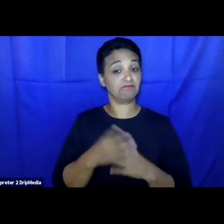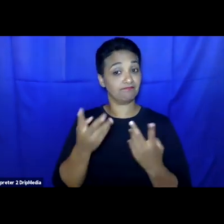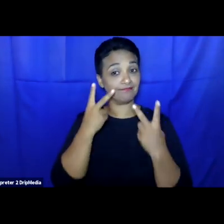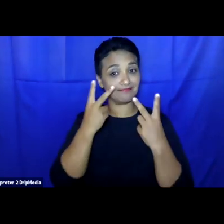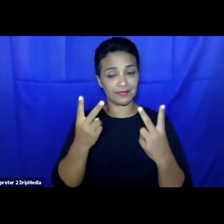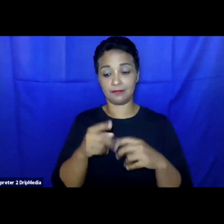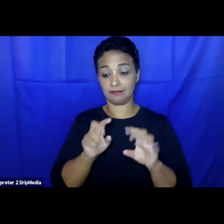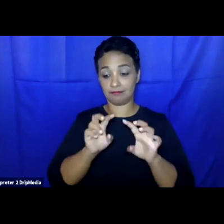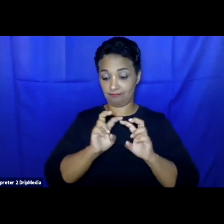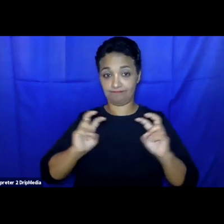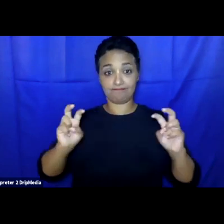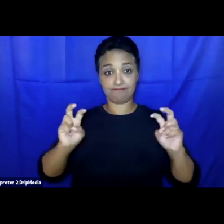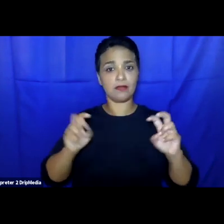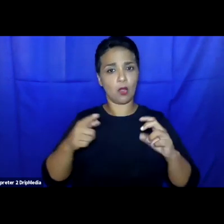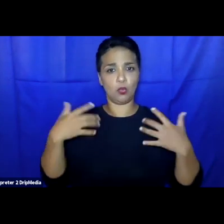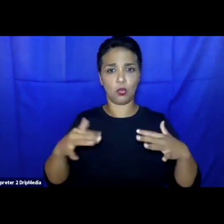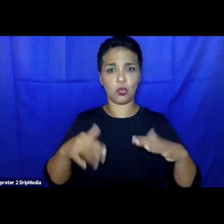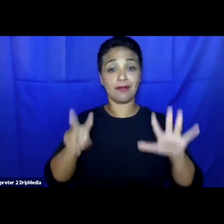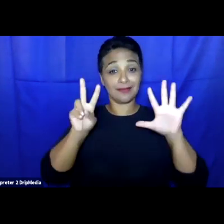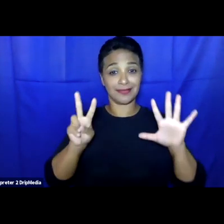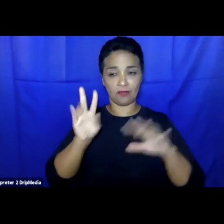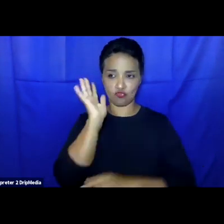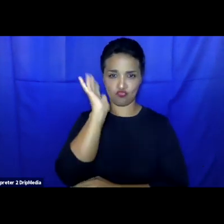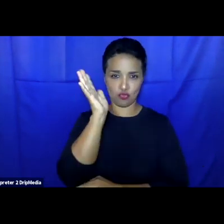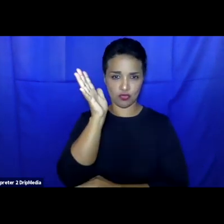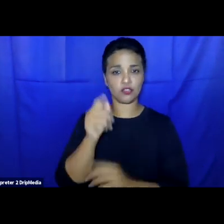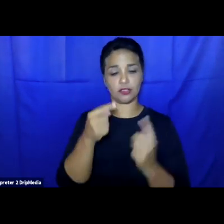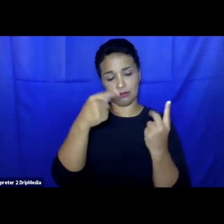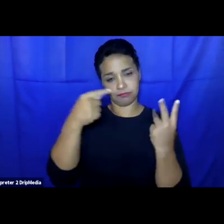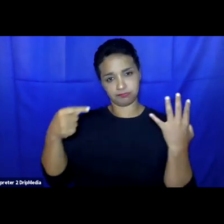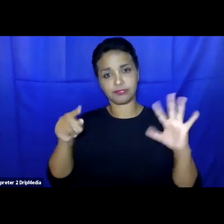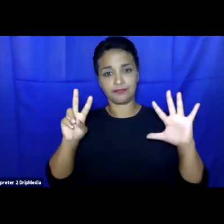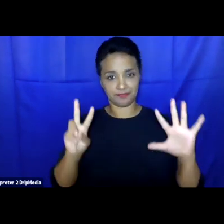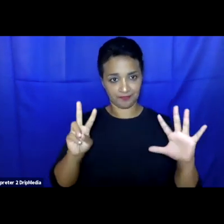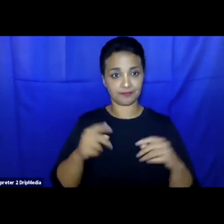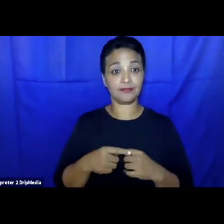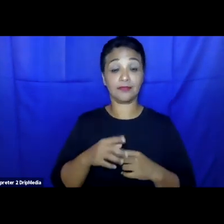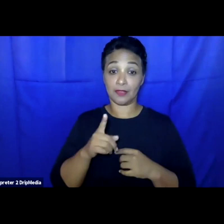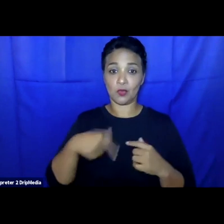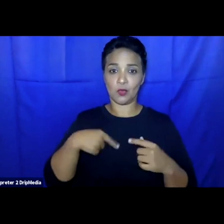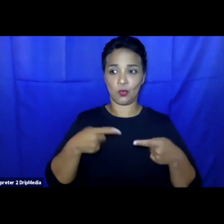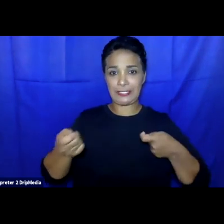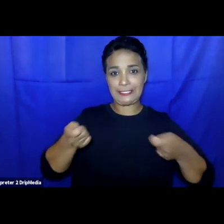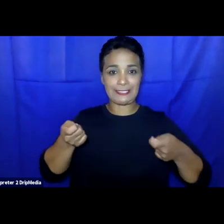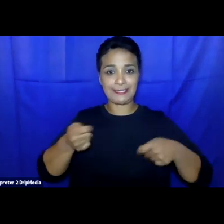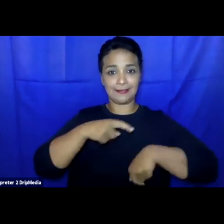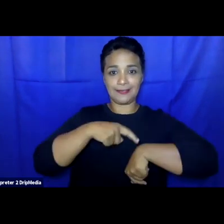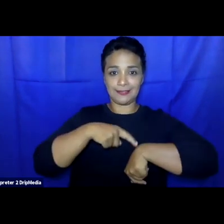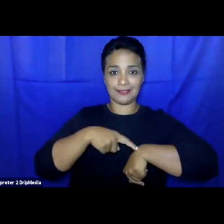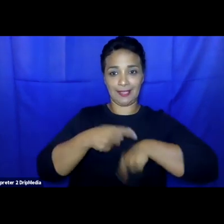seven presentations, interventions. And this also implies that we need to be quite careful with timekeeping. So without any